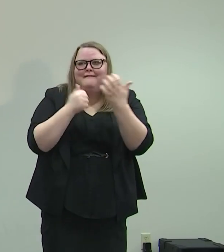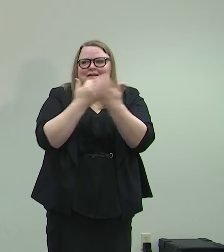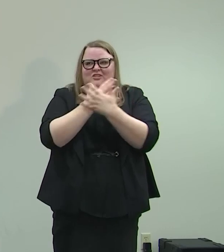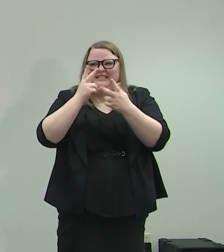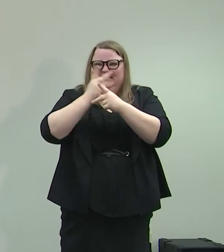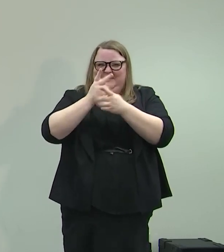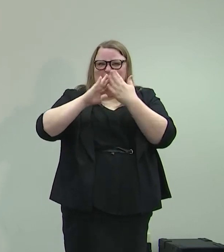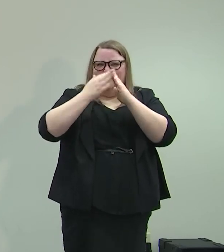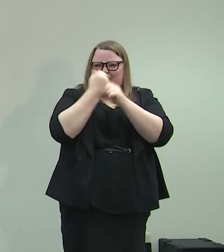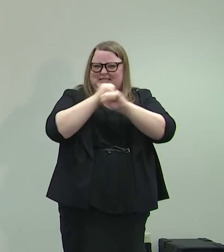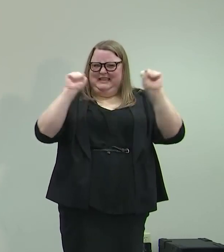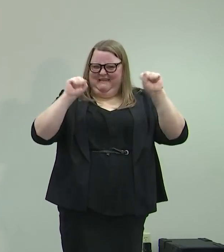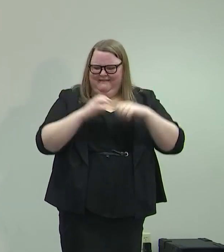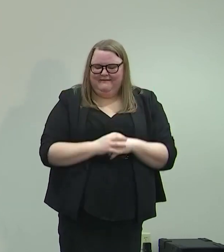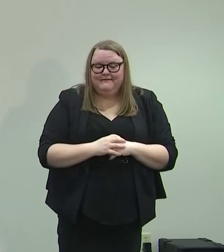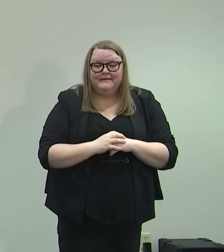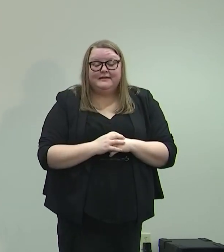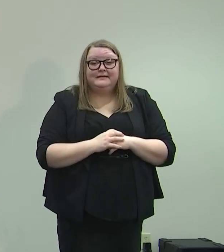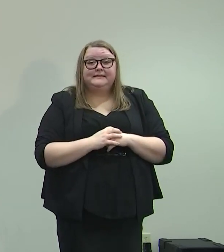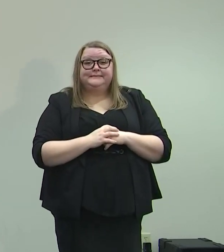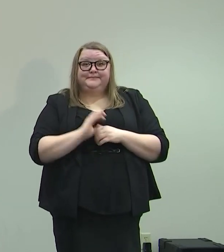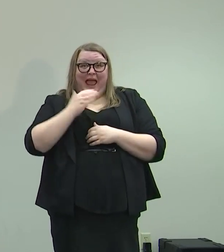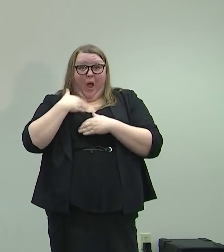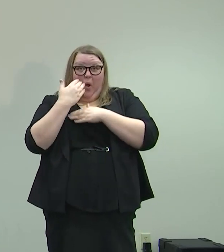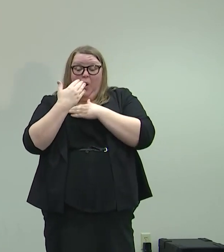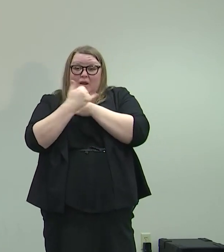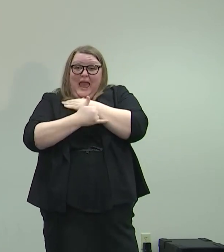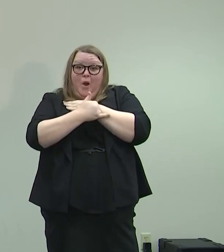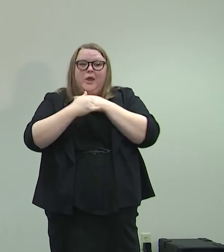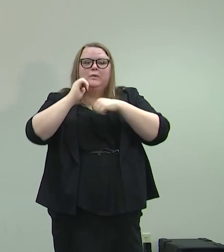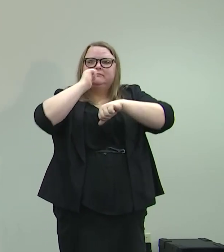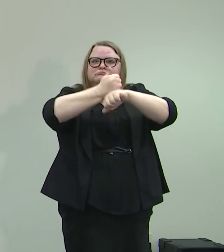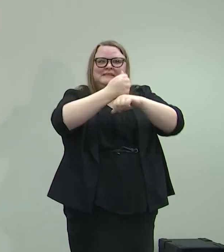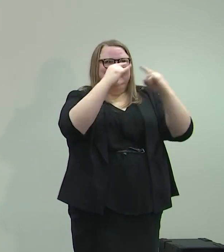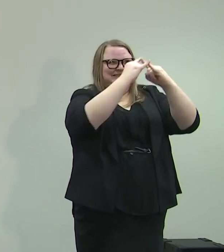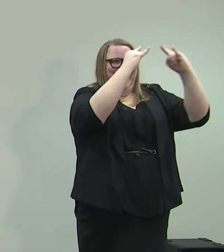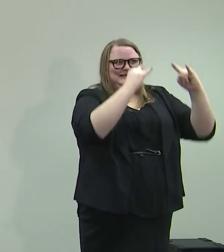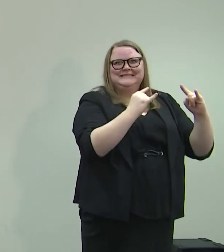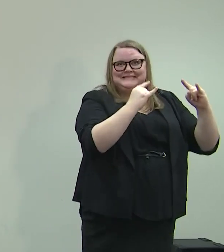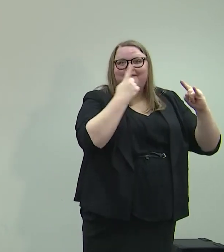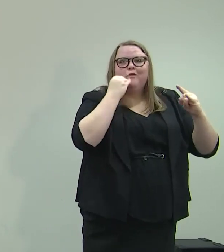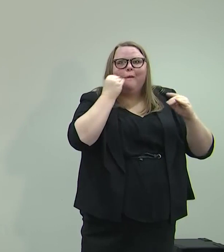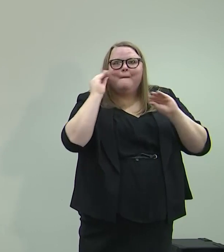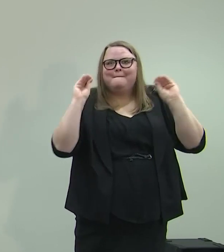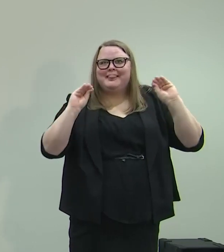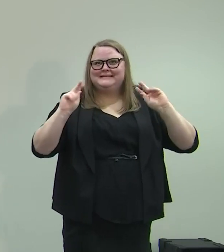The county was constructing tents to try to shelter our homeless population.